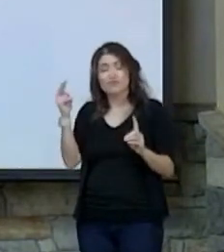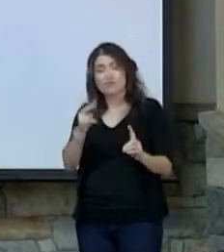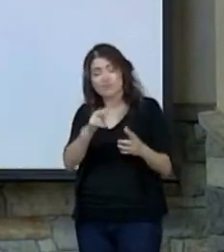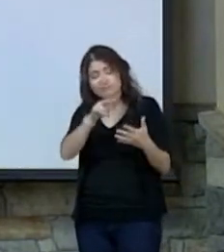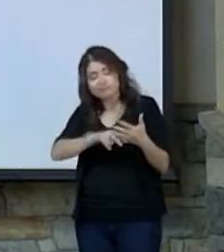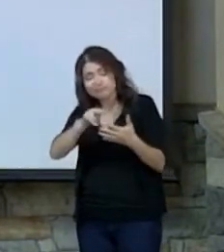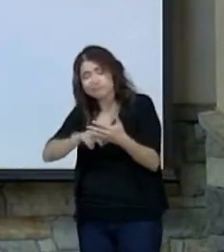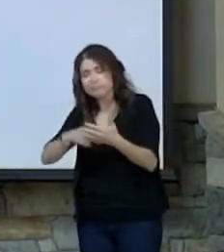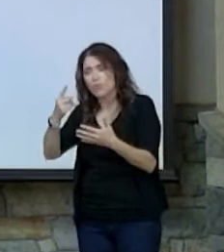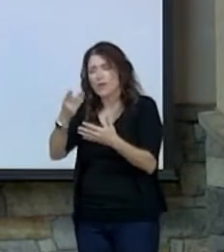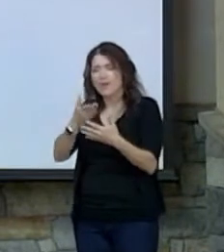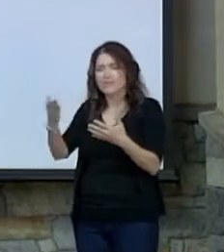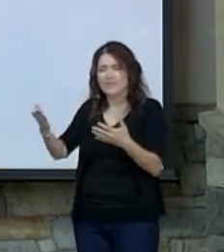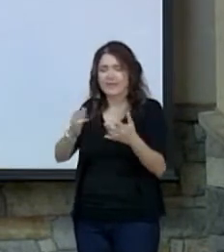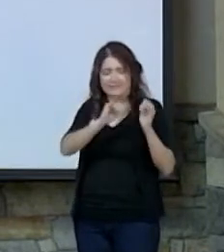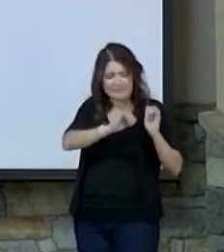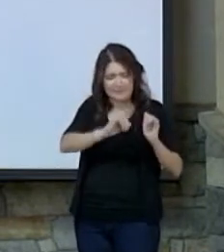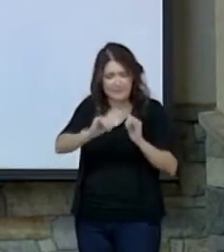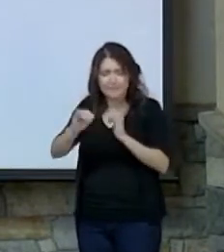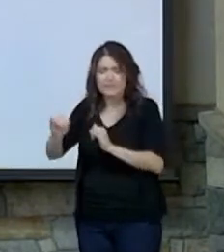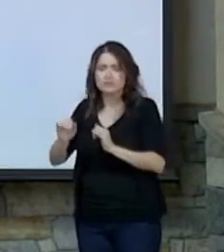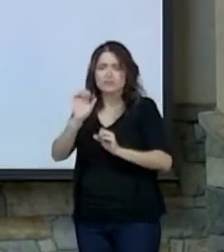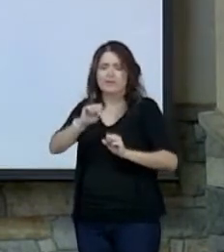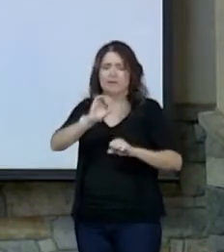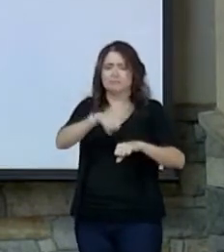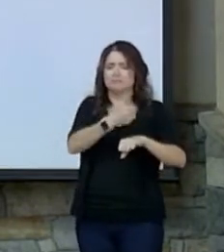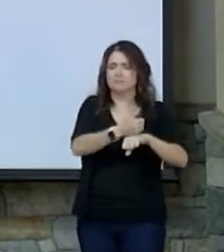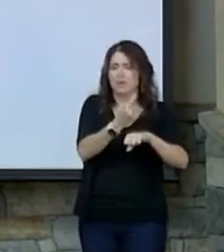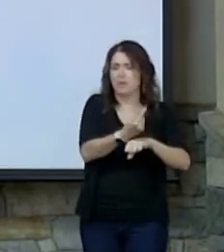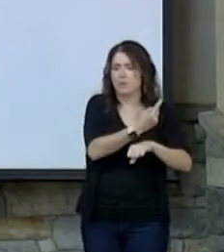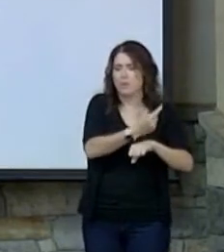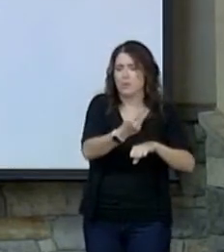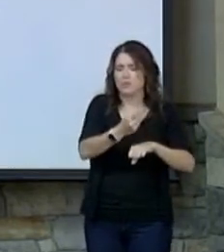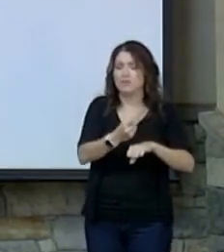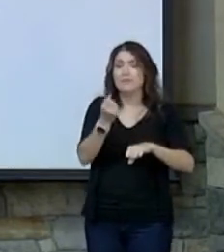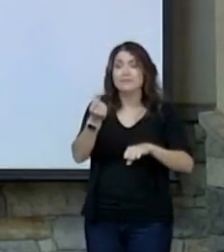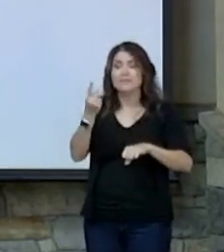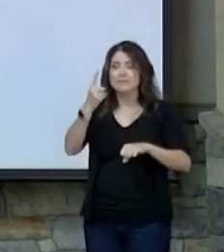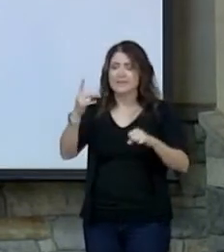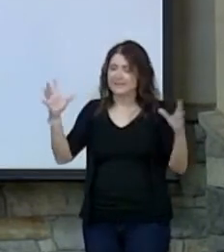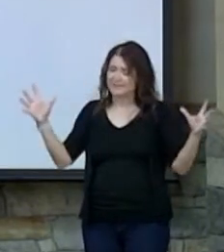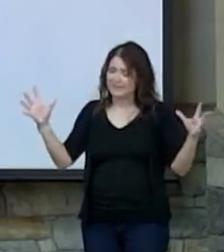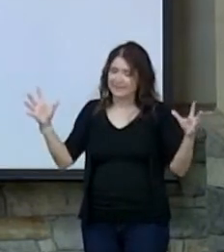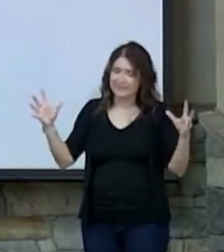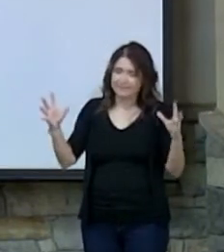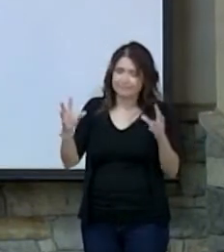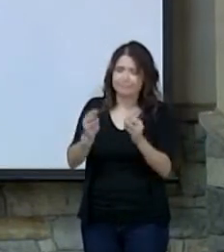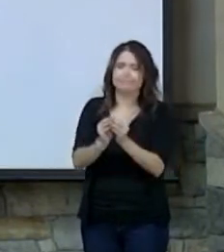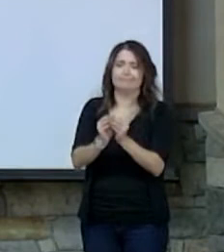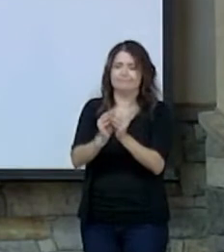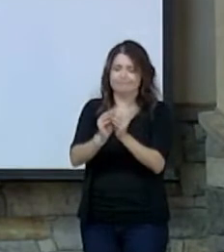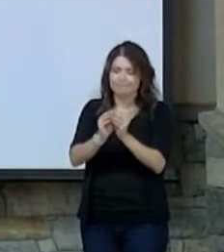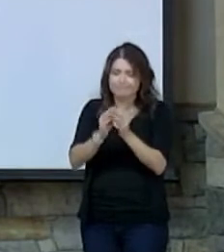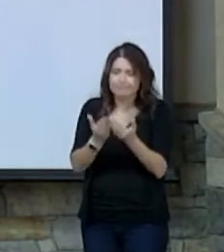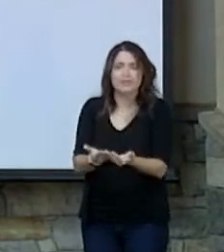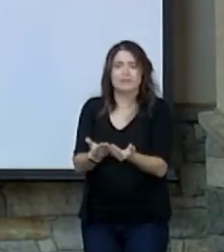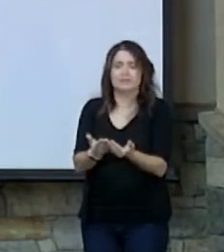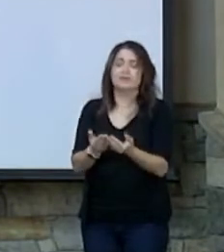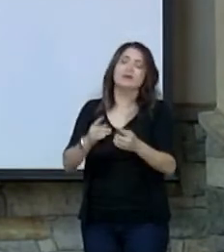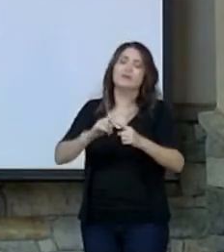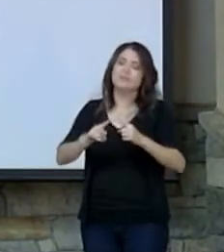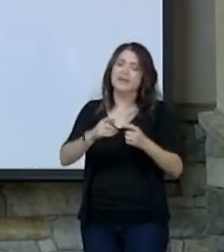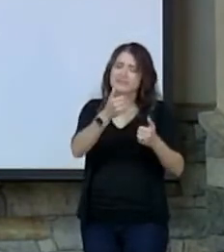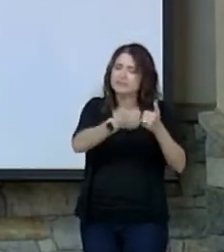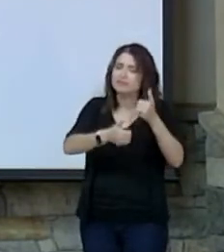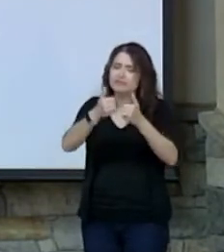each individual Psalm stands alone by itself. You see, it's a collection combined into a book, but each one just stands